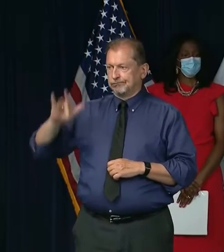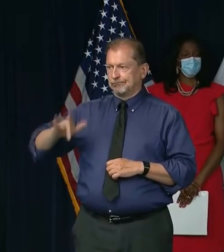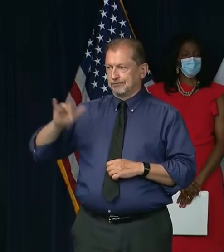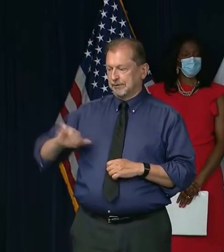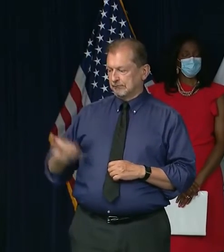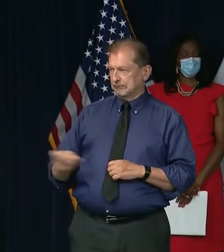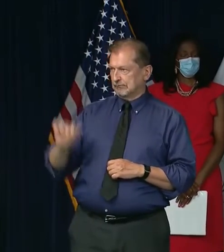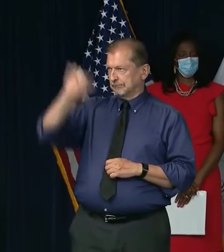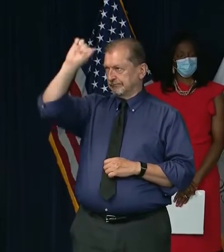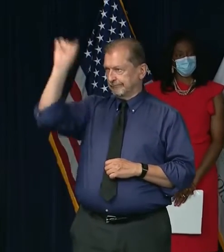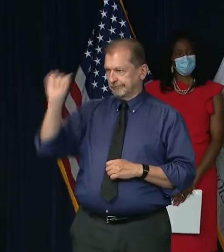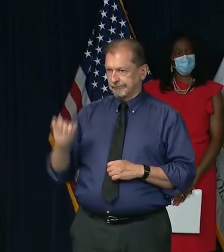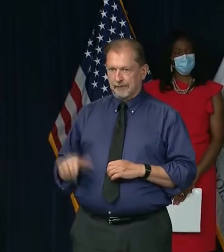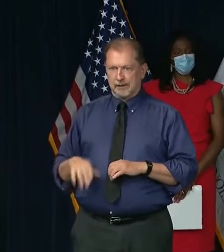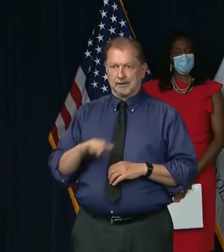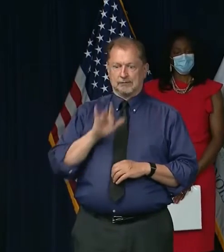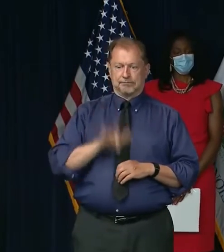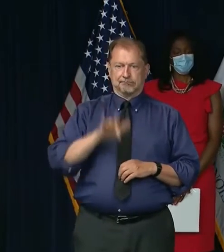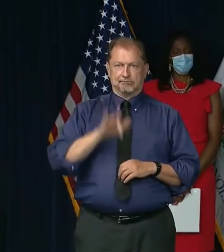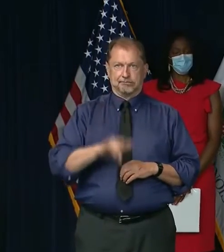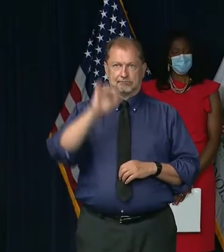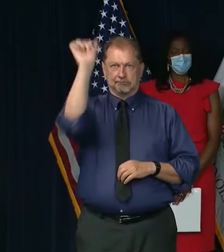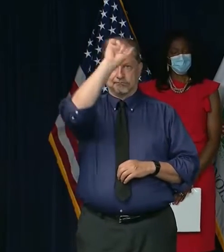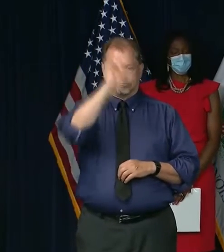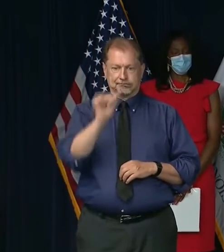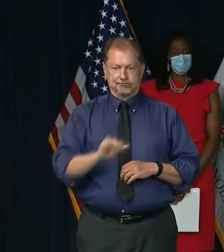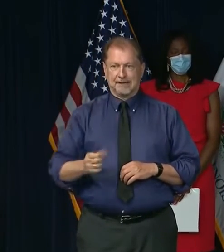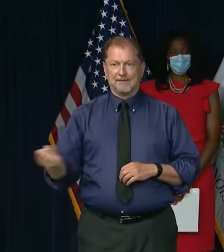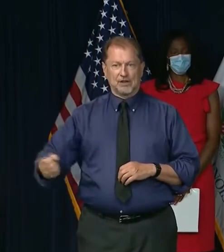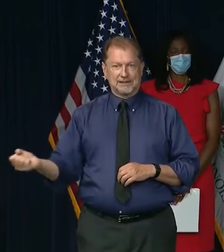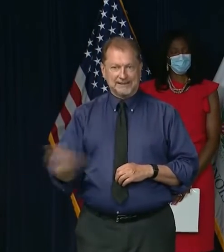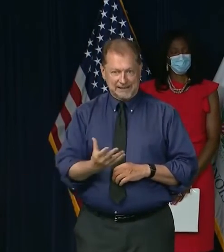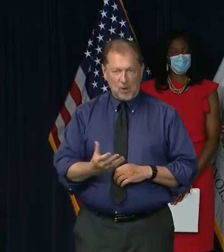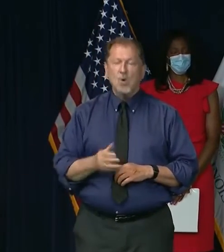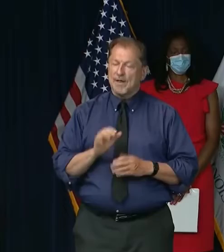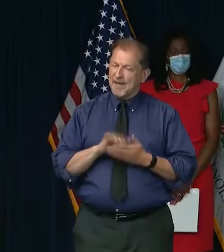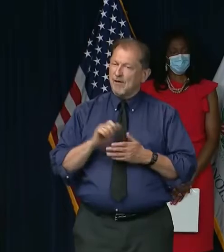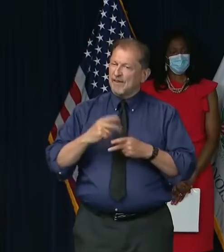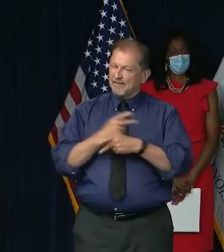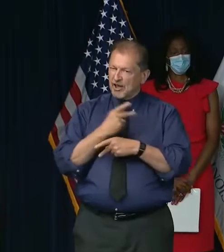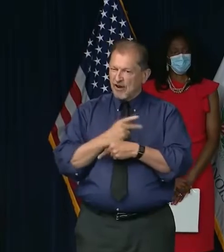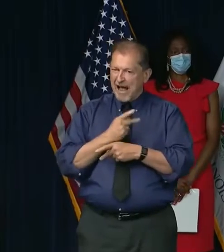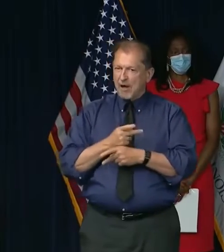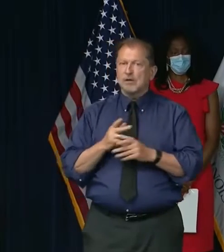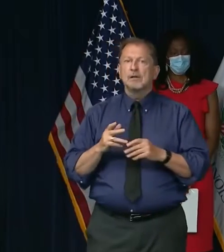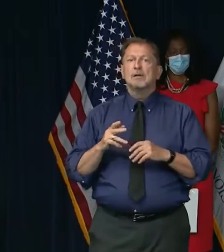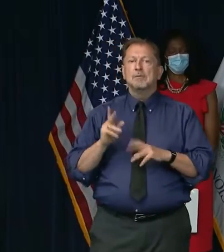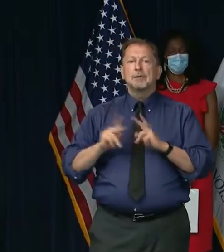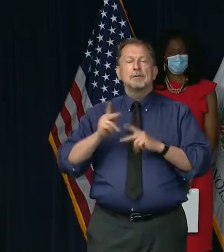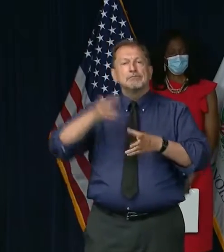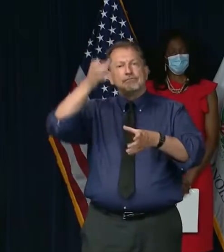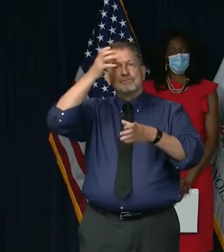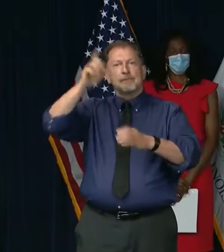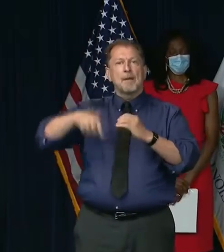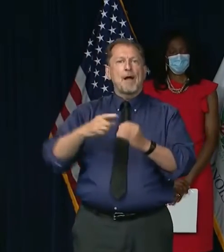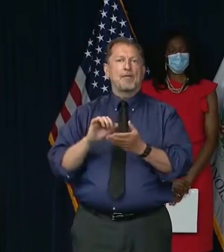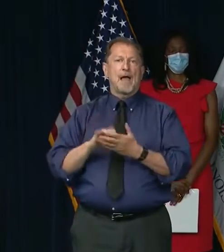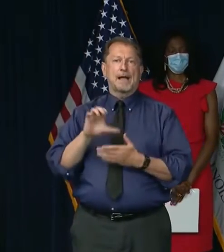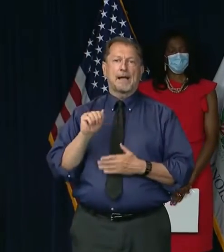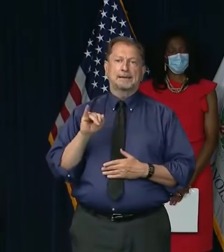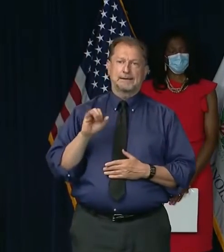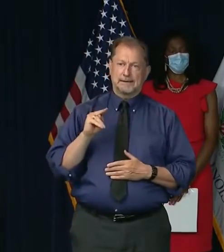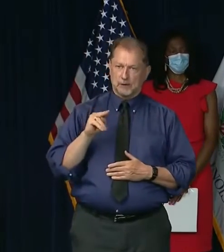That is something that we're, you know, that's one example of detail that needs to be handled by people who understand the industry well.